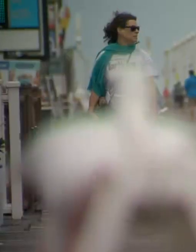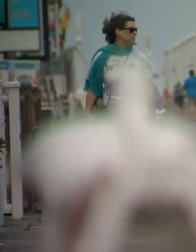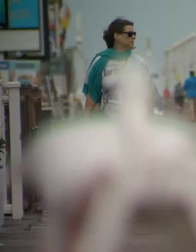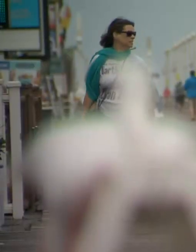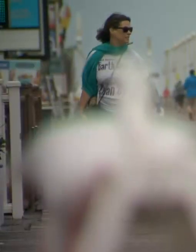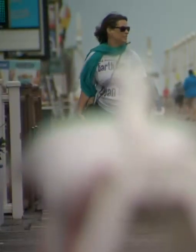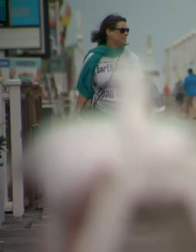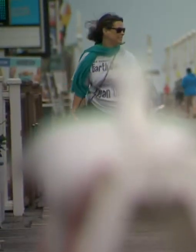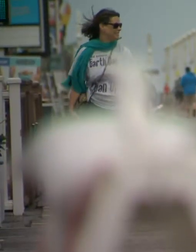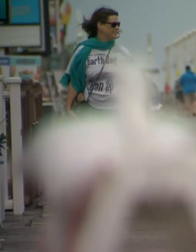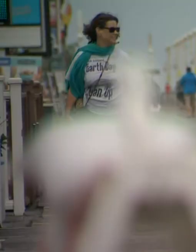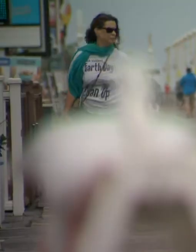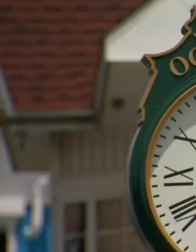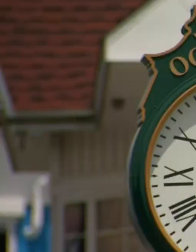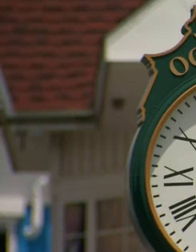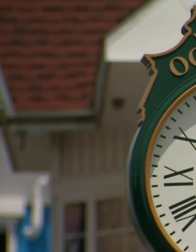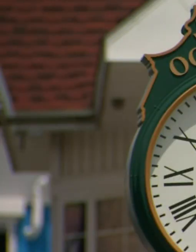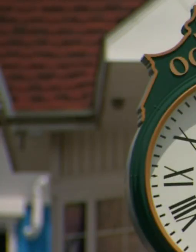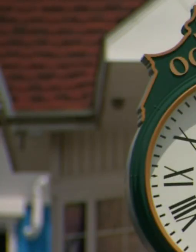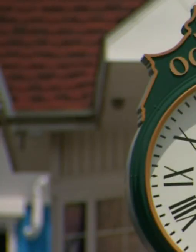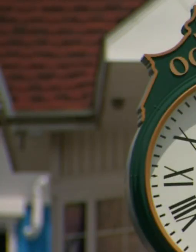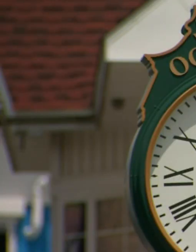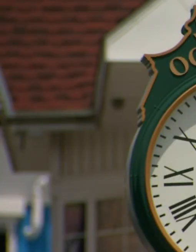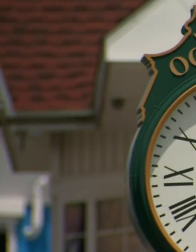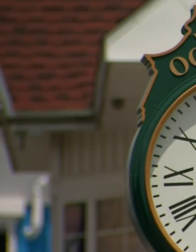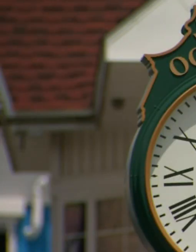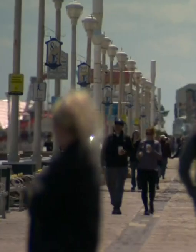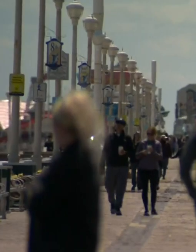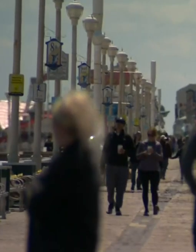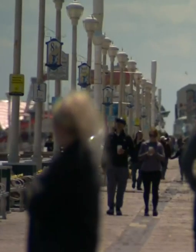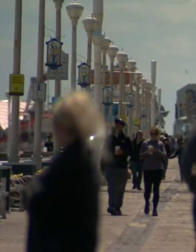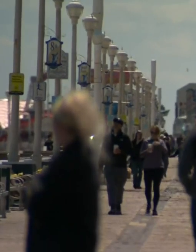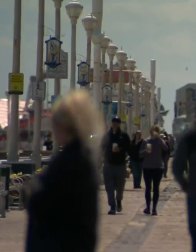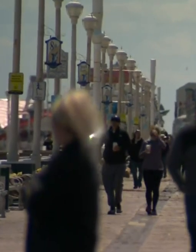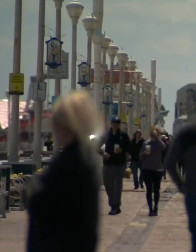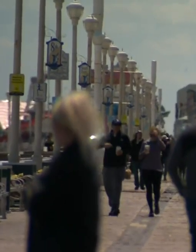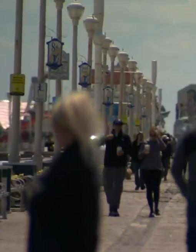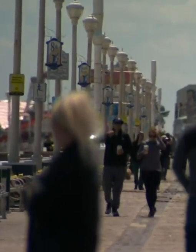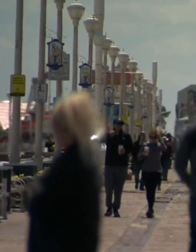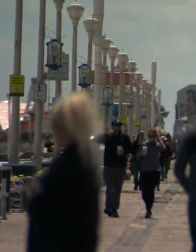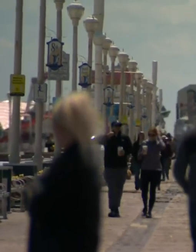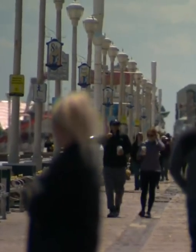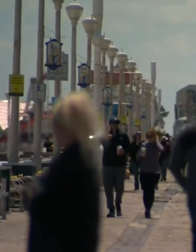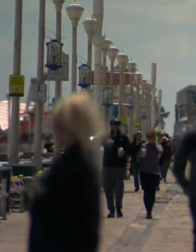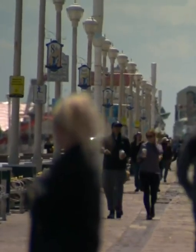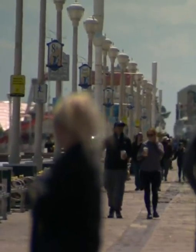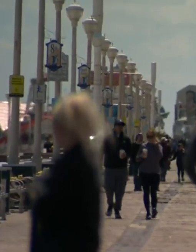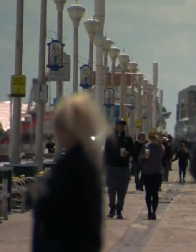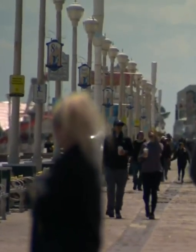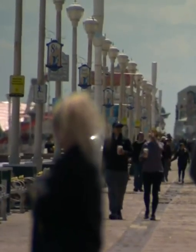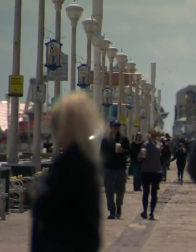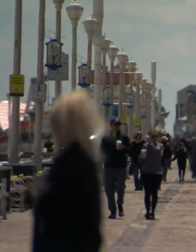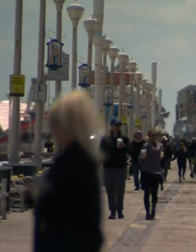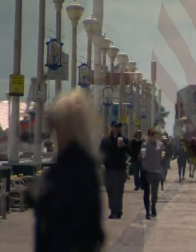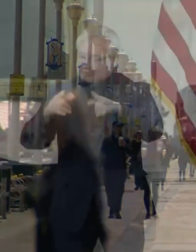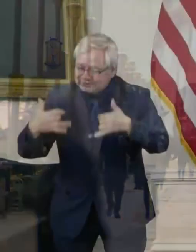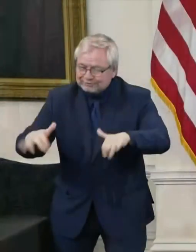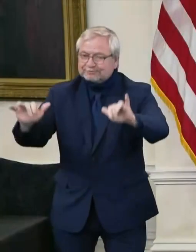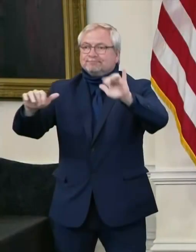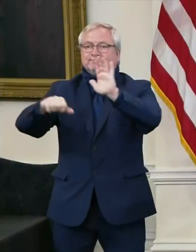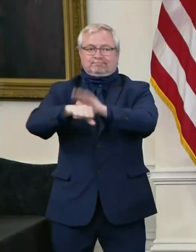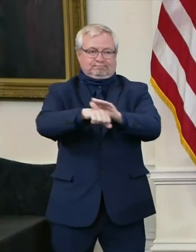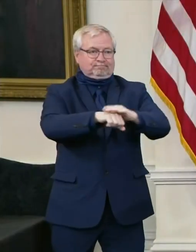leaders can make their own decisions on when it's best to start opening up. He urged caution. A lot of it depends on